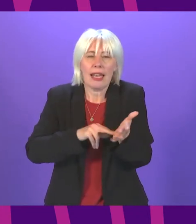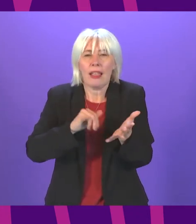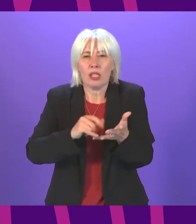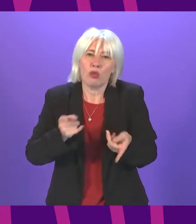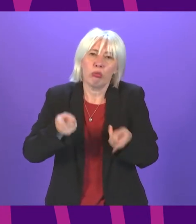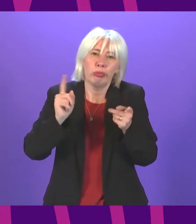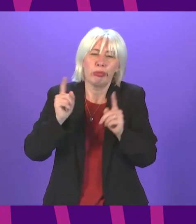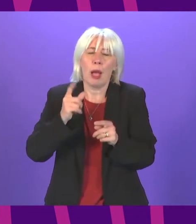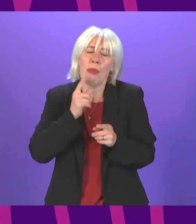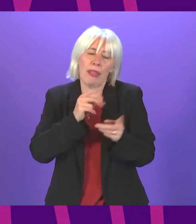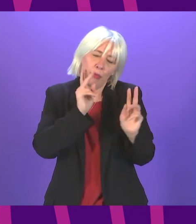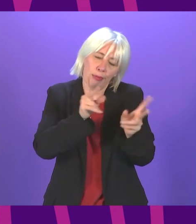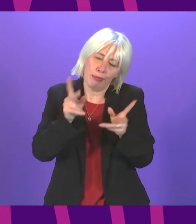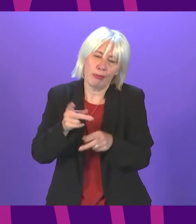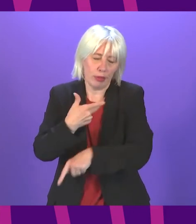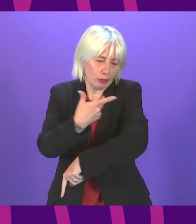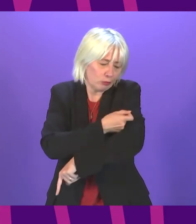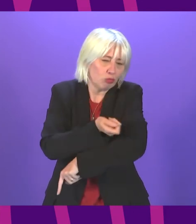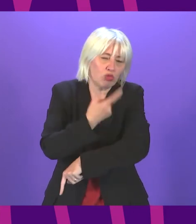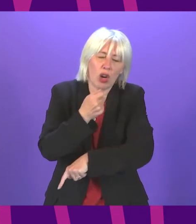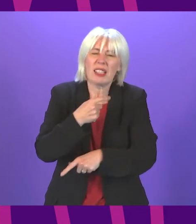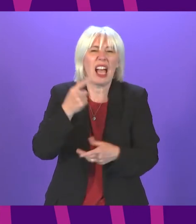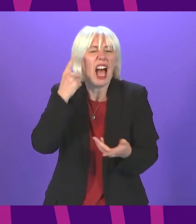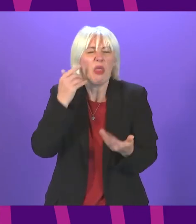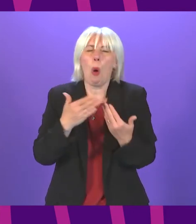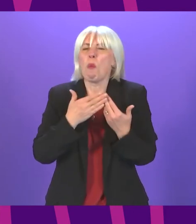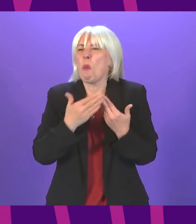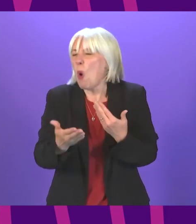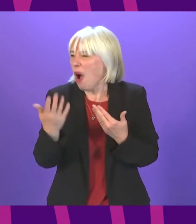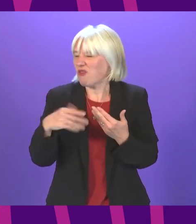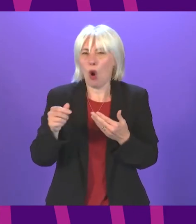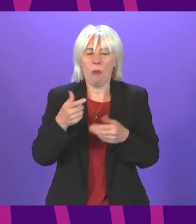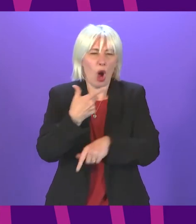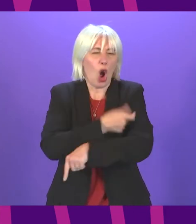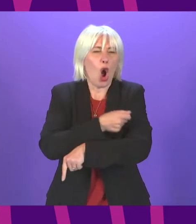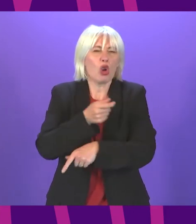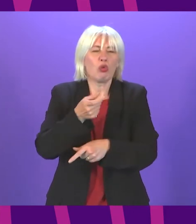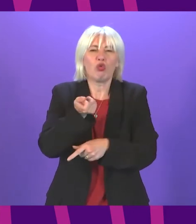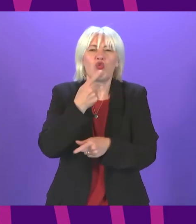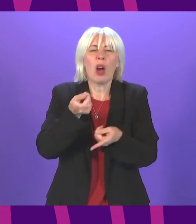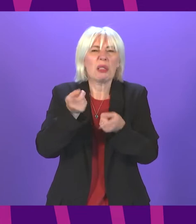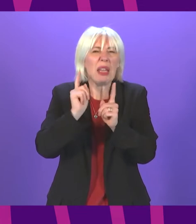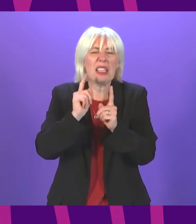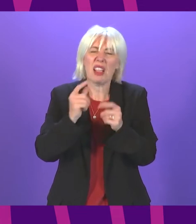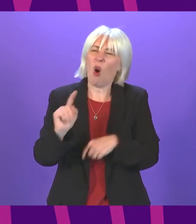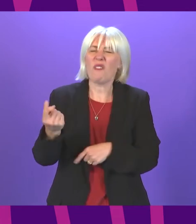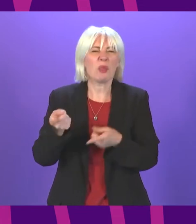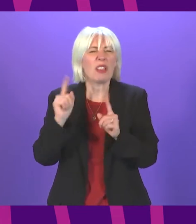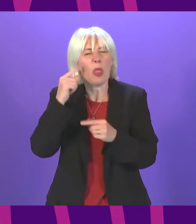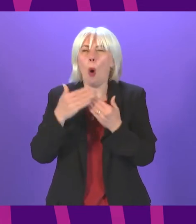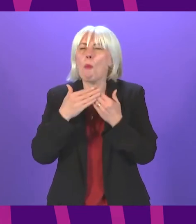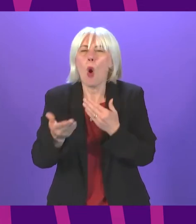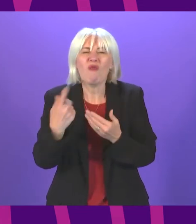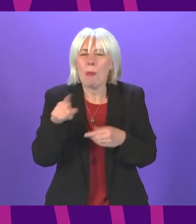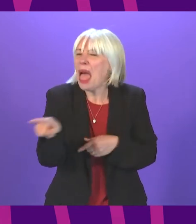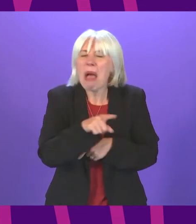in people losing their lives due to drug misuse in Scotland, we would hear more from the Drugs Minister or from the First Minister on this issue. But we're not.